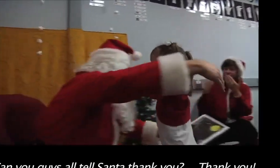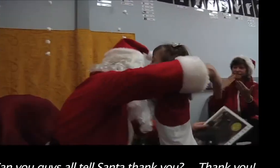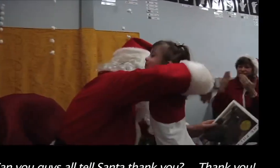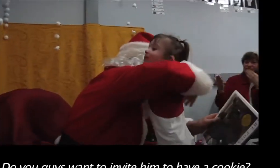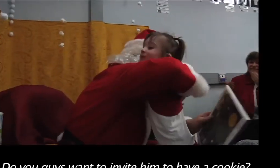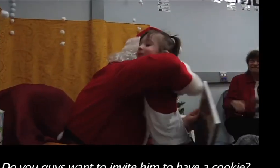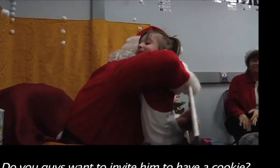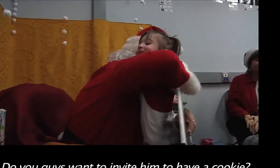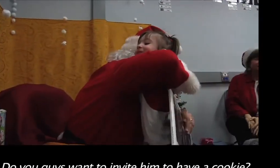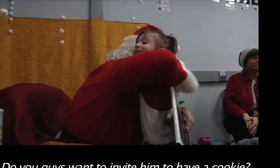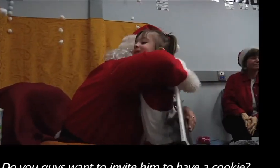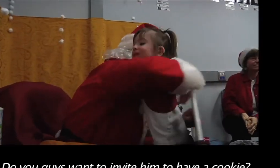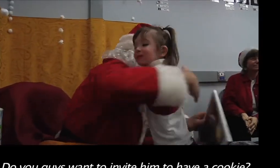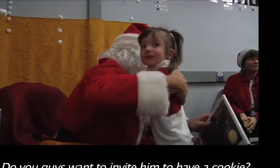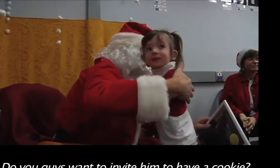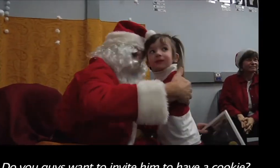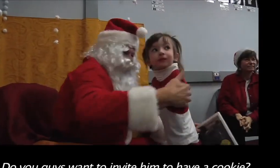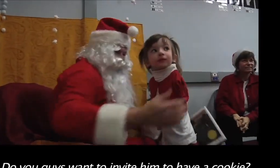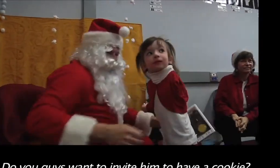you guys want to invite him to come and have a cookie?